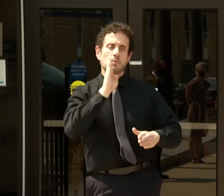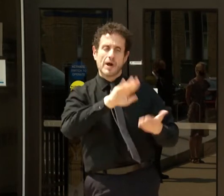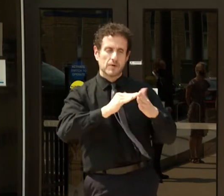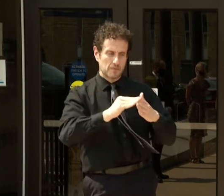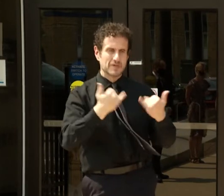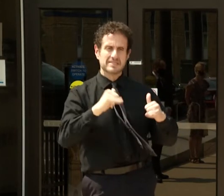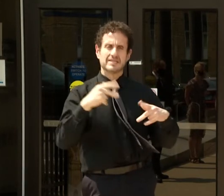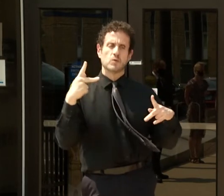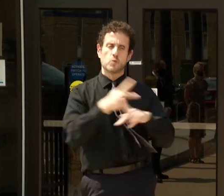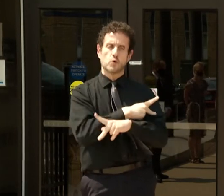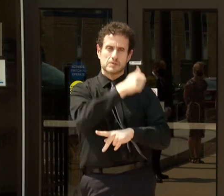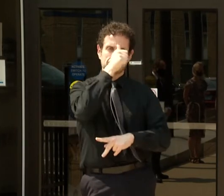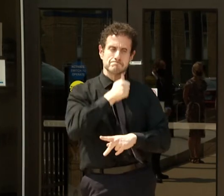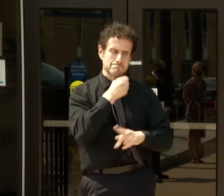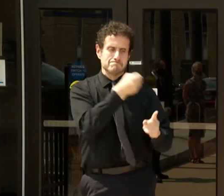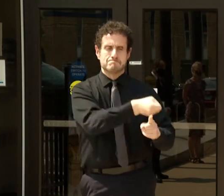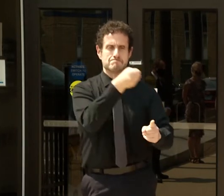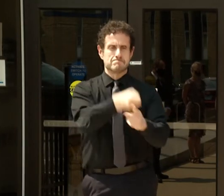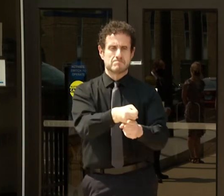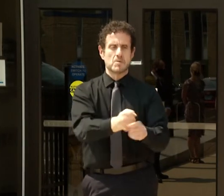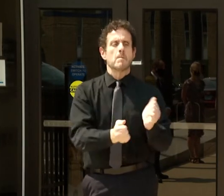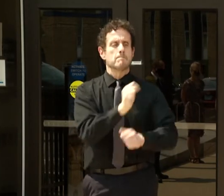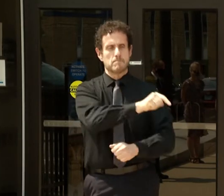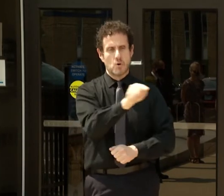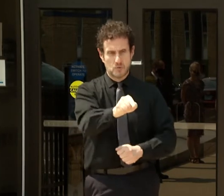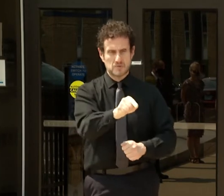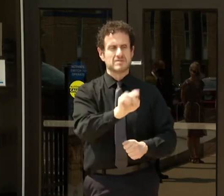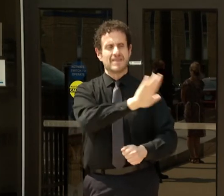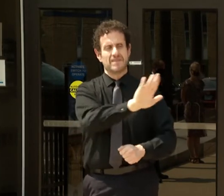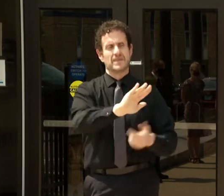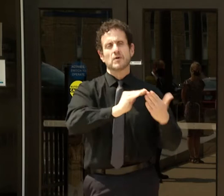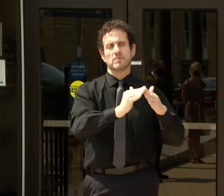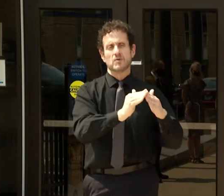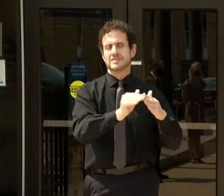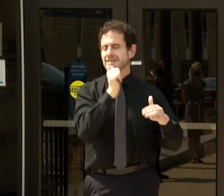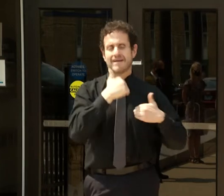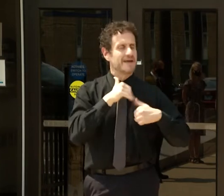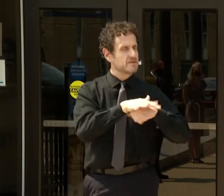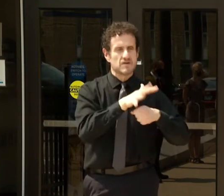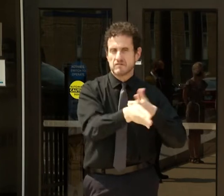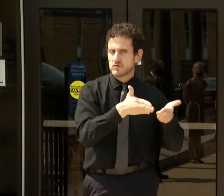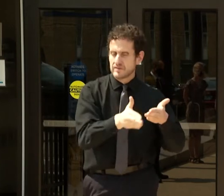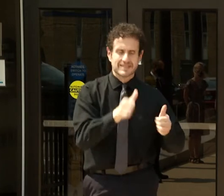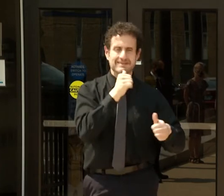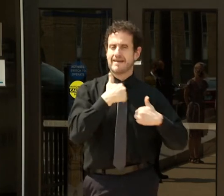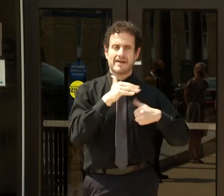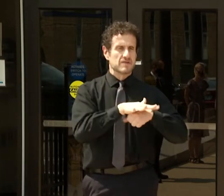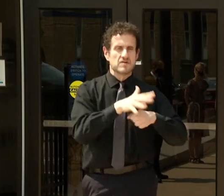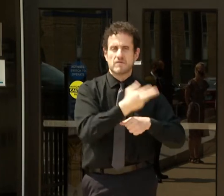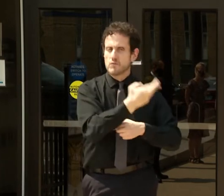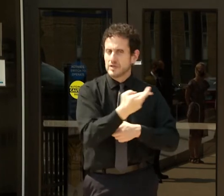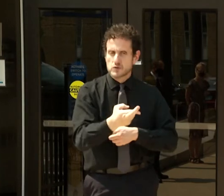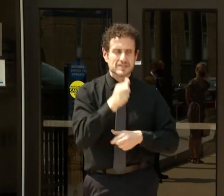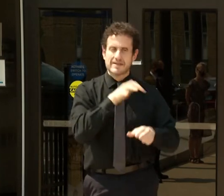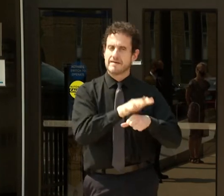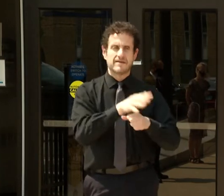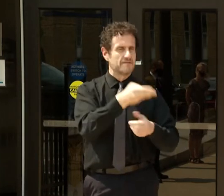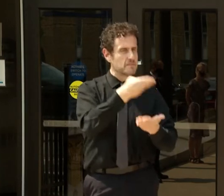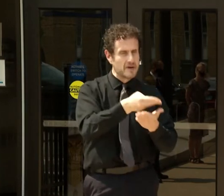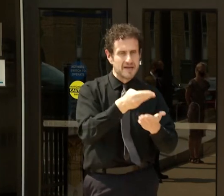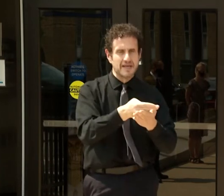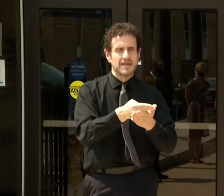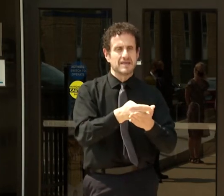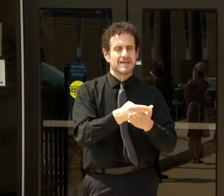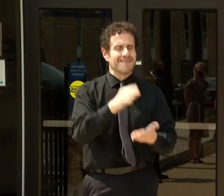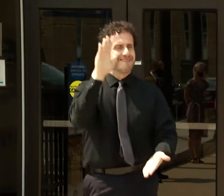The majority of these residents lived in underserved, under-resourced neighborhoods. They had less access to